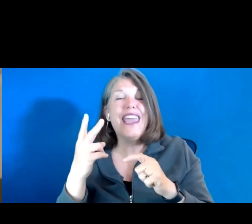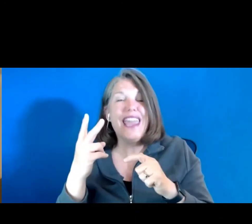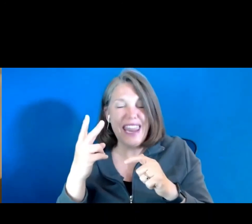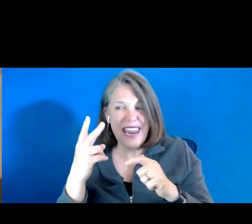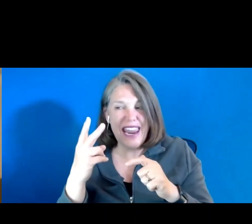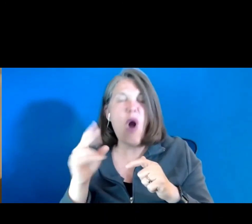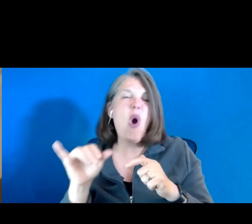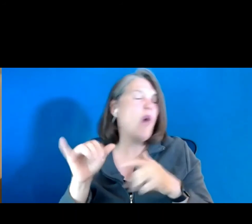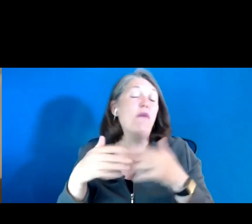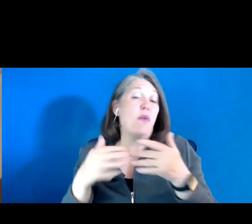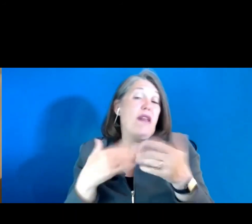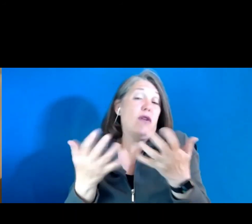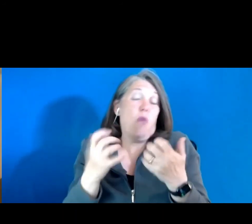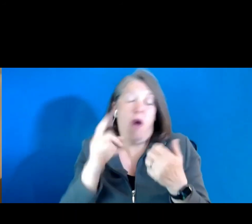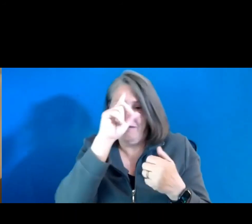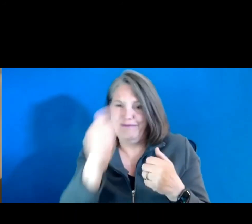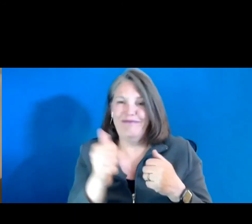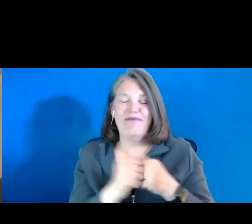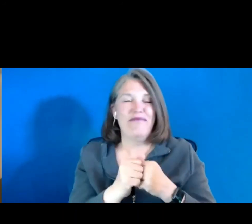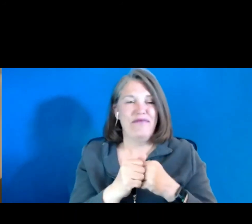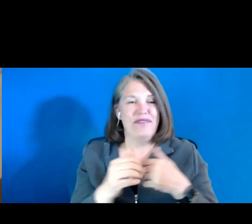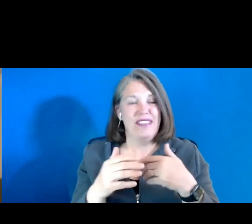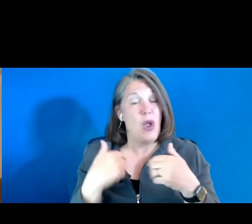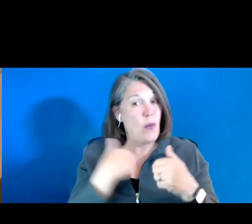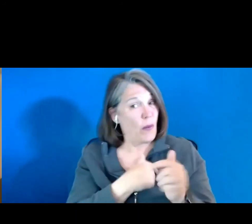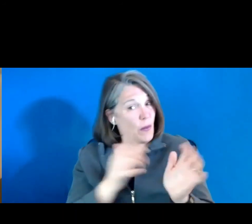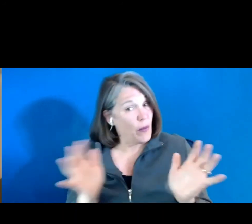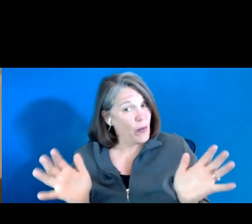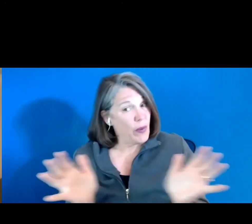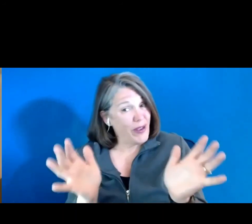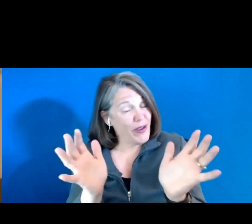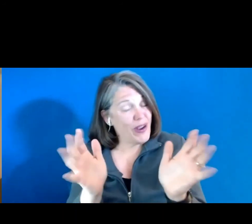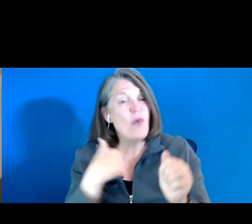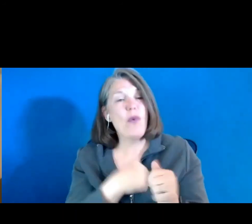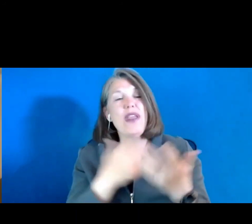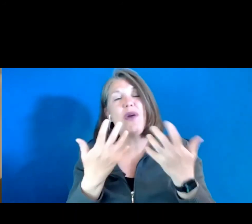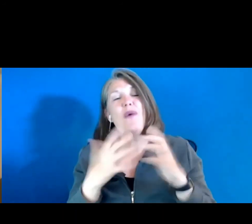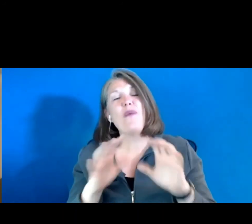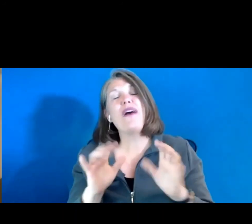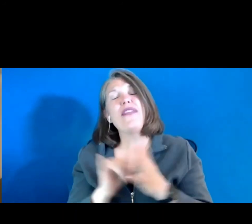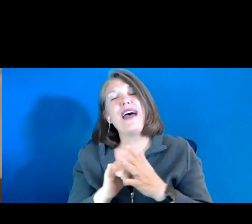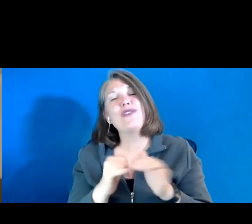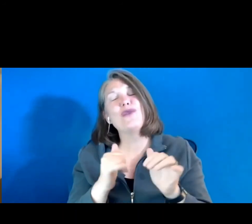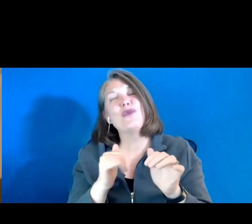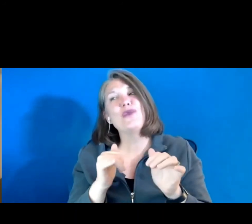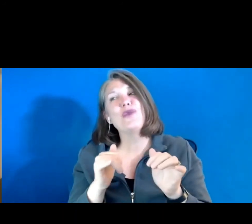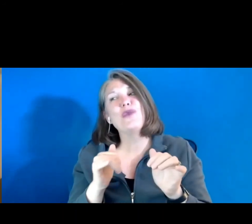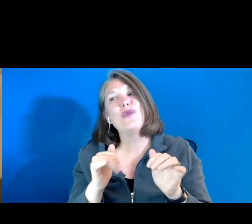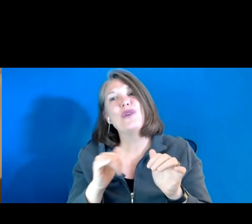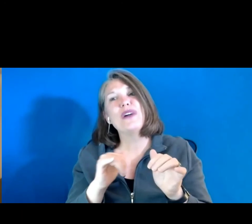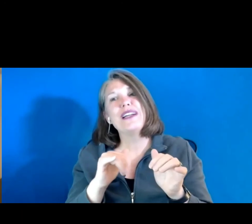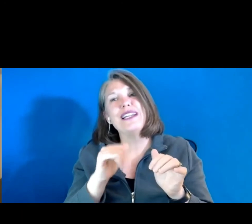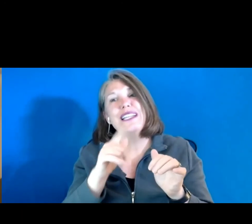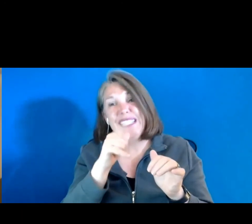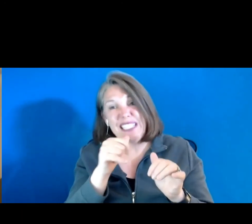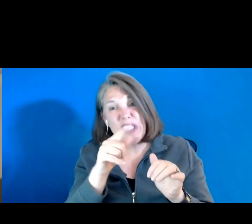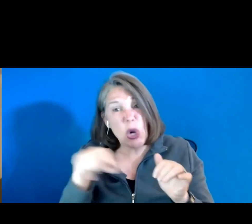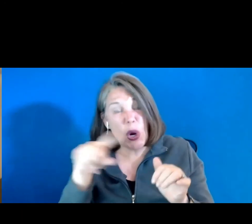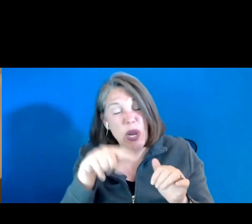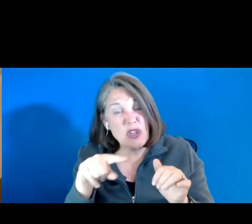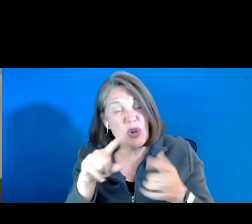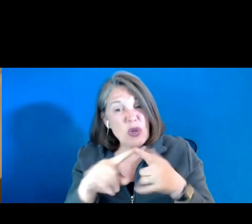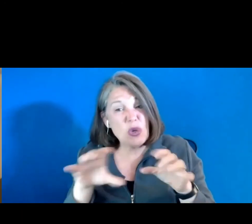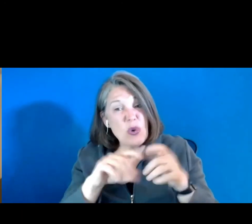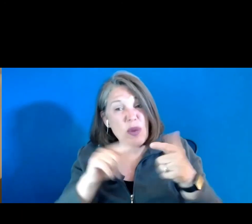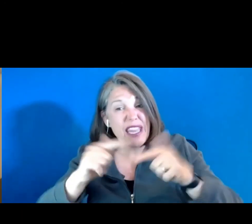you, but whatever you want, even though we encourage that, we don't want that to discourage doing an interactive presentation